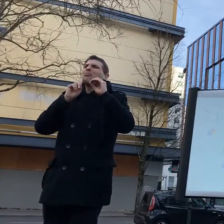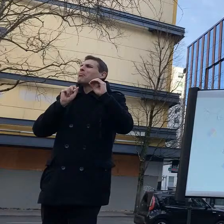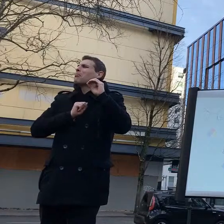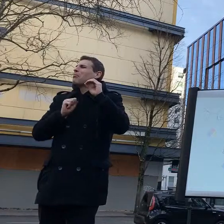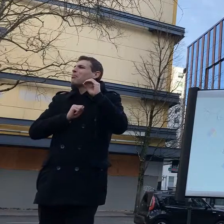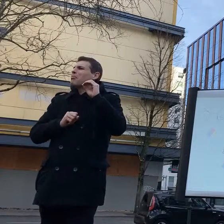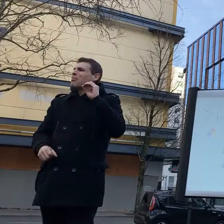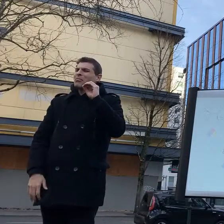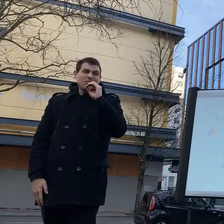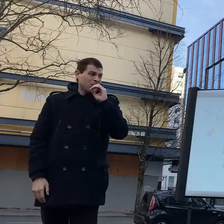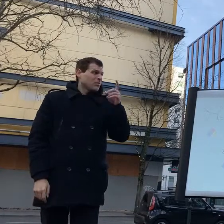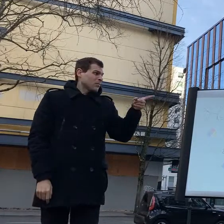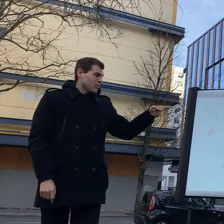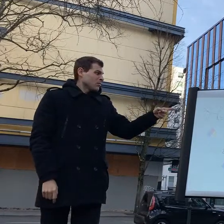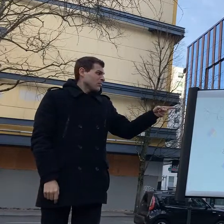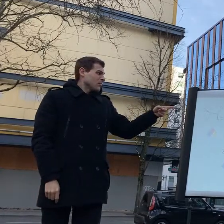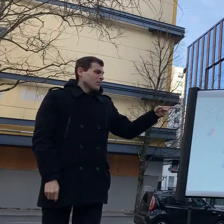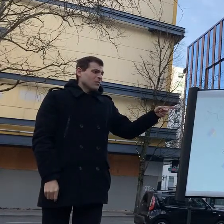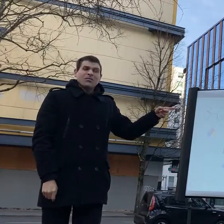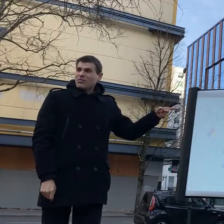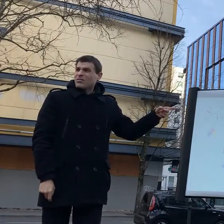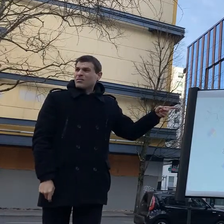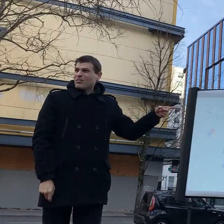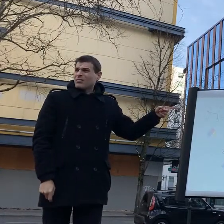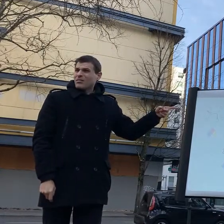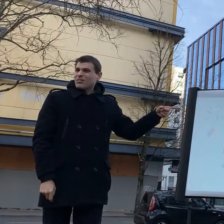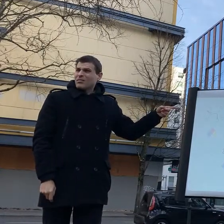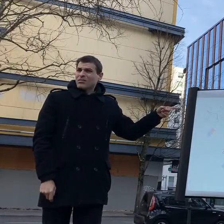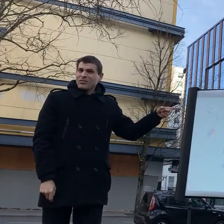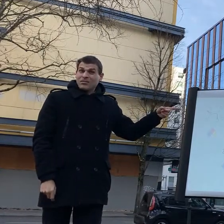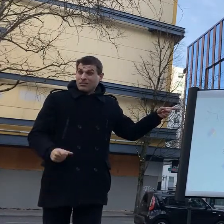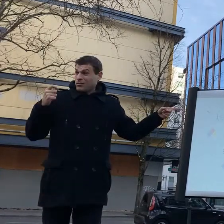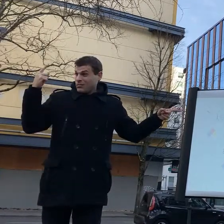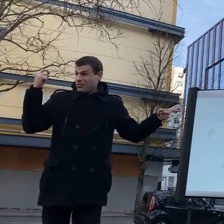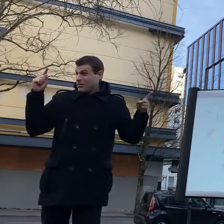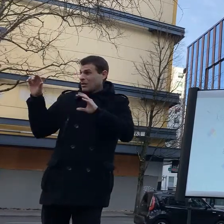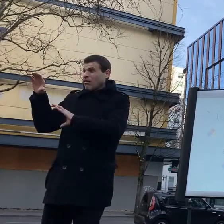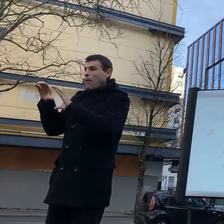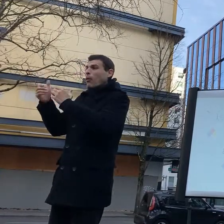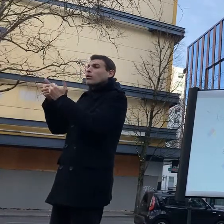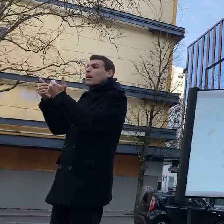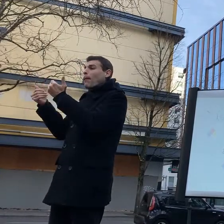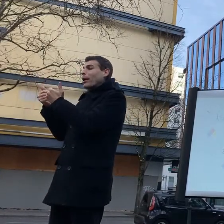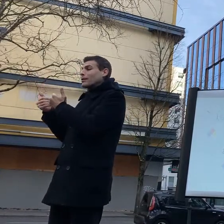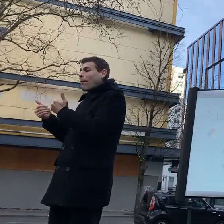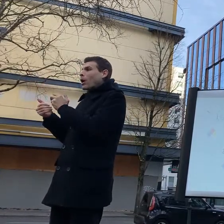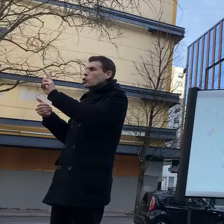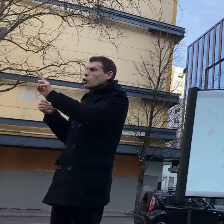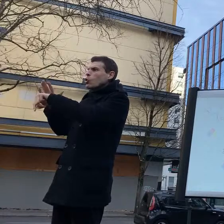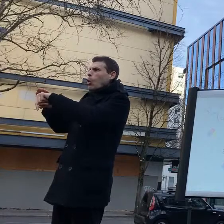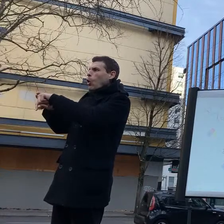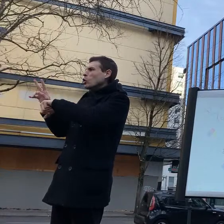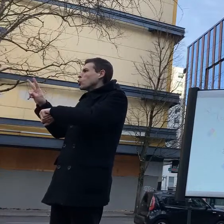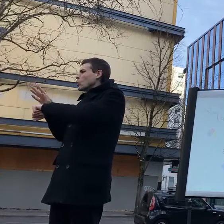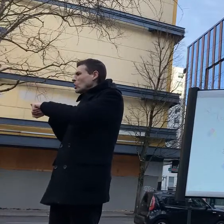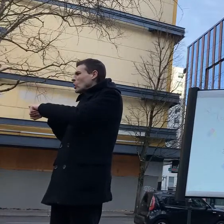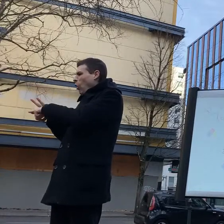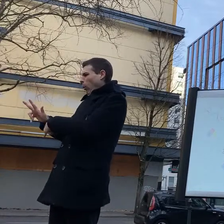they rate hexachloroethane as a zero on health so the internal inconsistencies are glaring